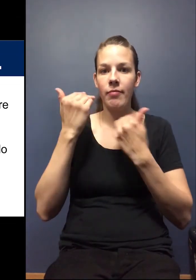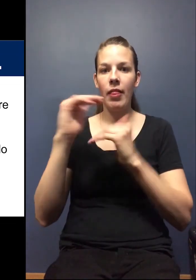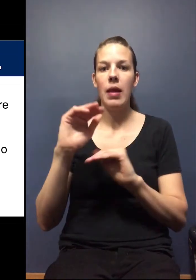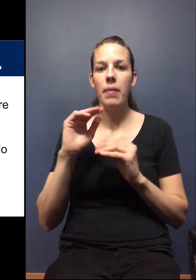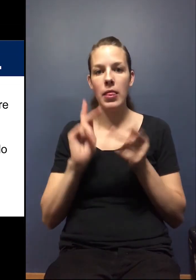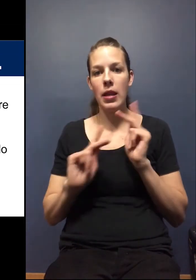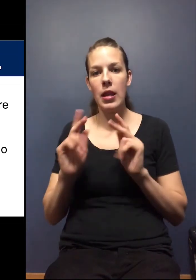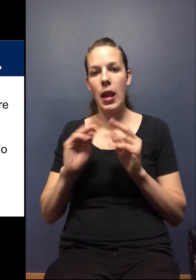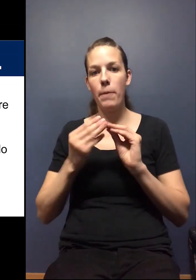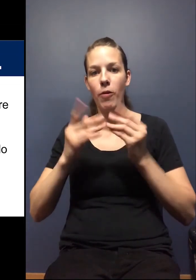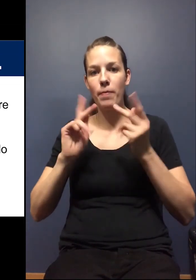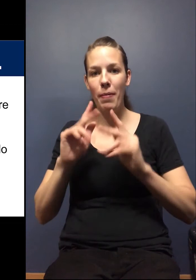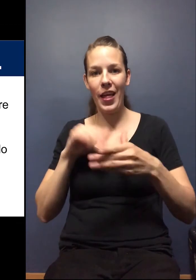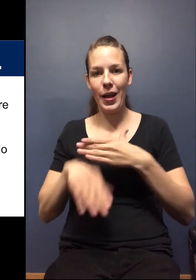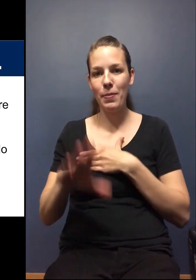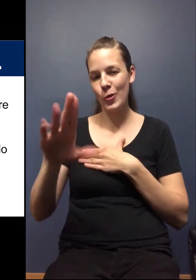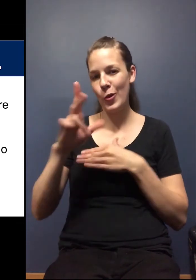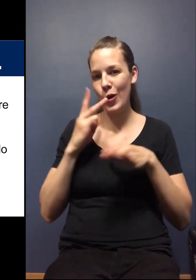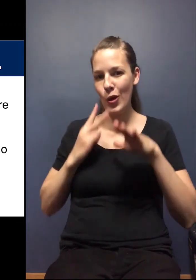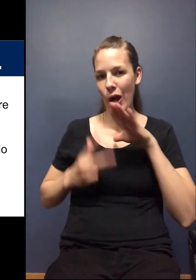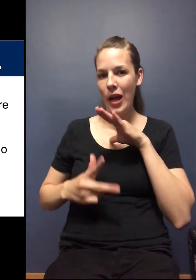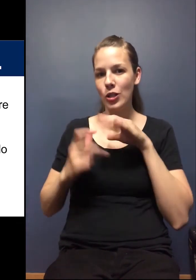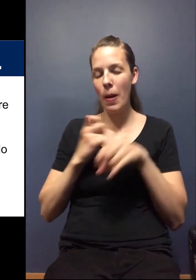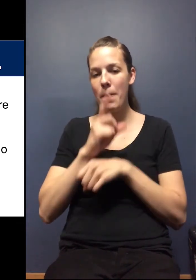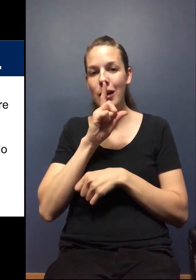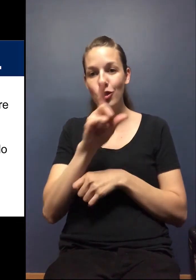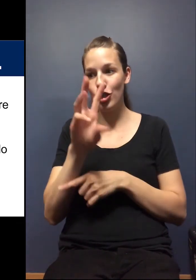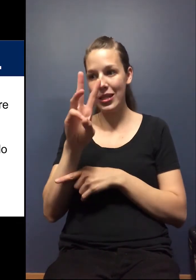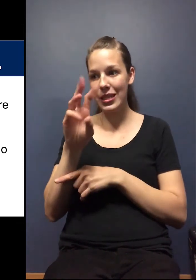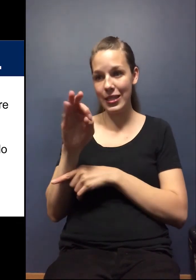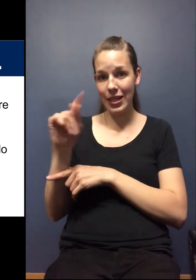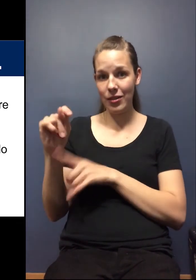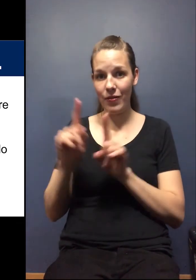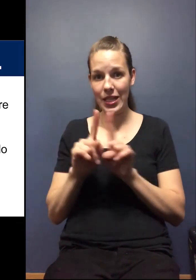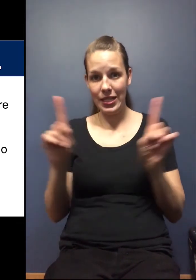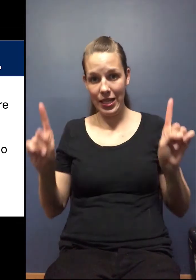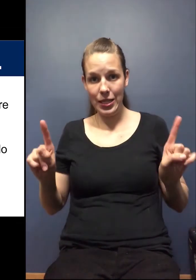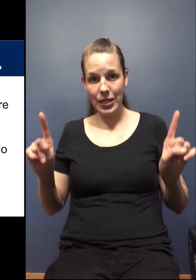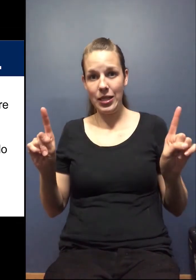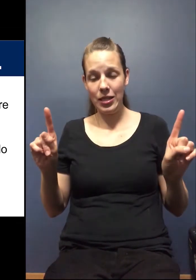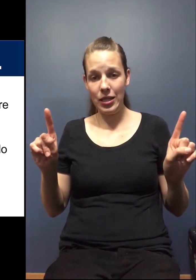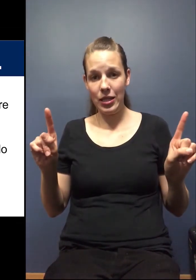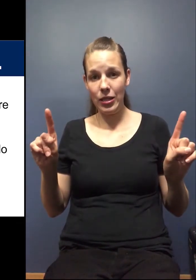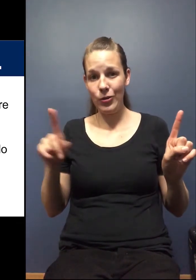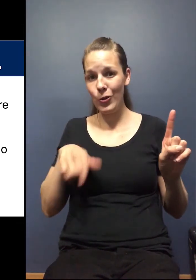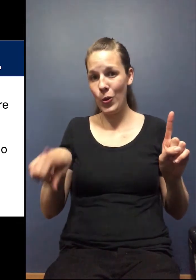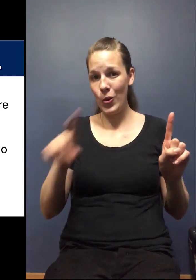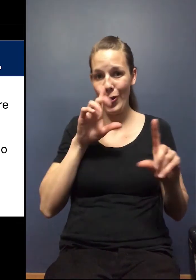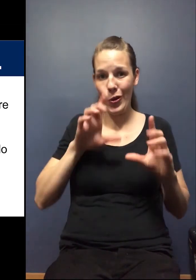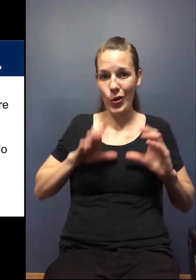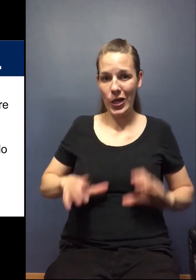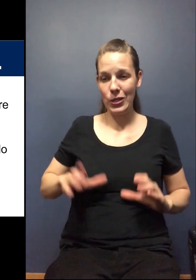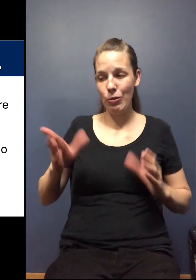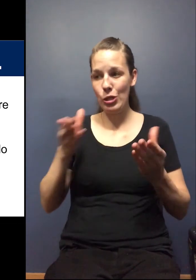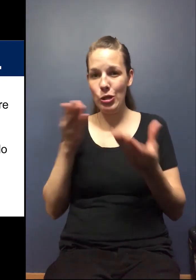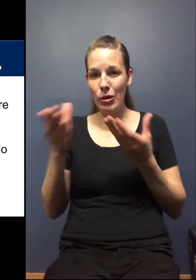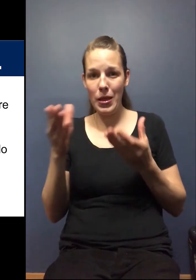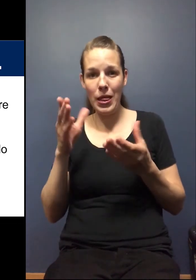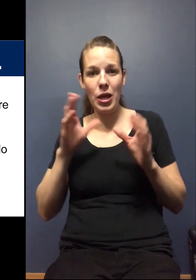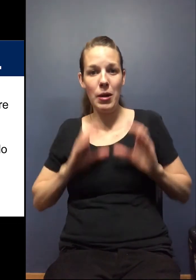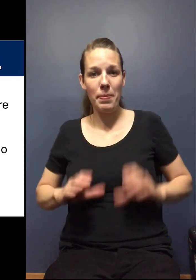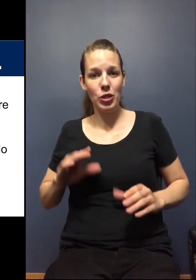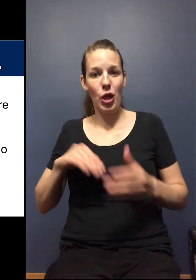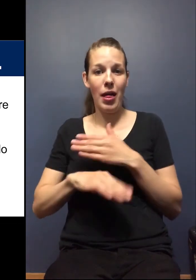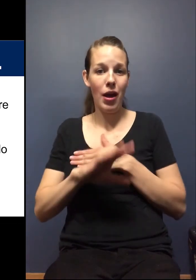come into your garage. Are you going to ensure that there's six feet distance between you and your customers that you're serving and the